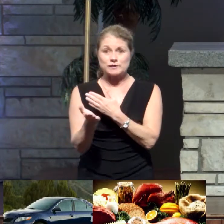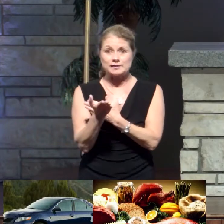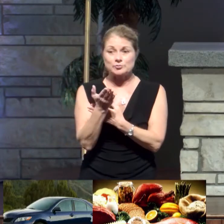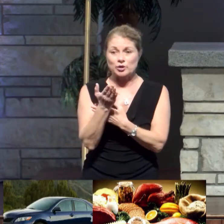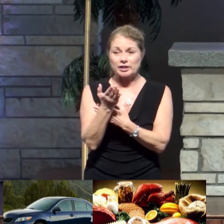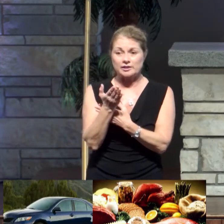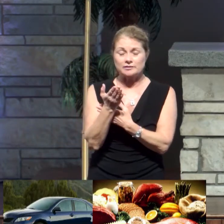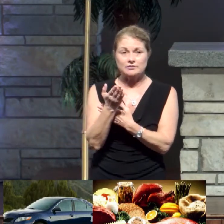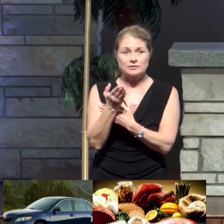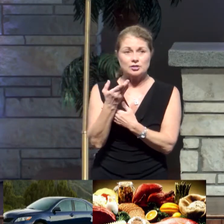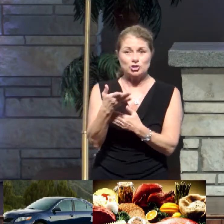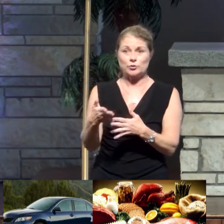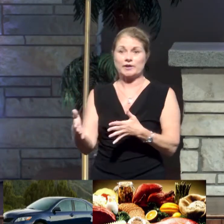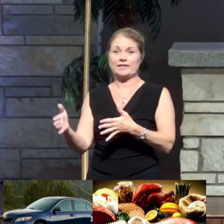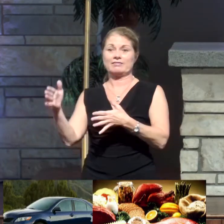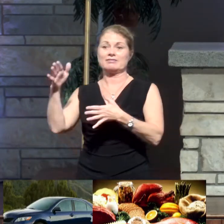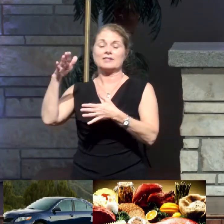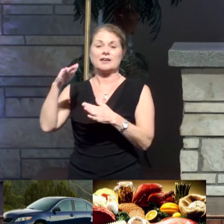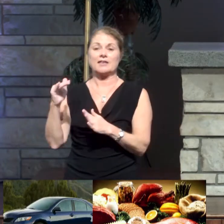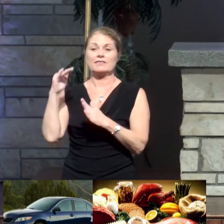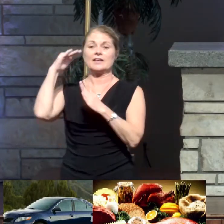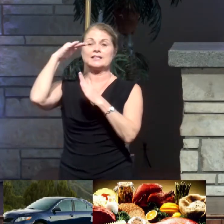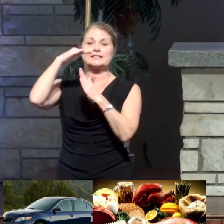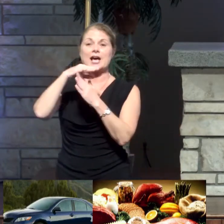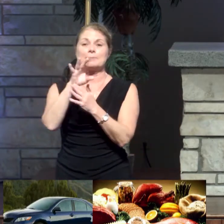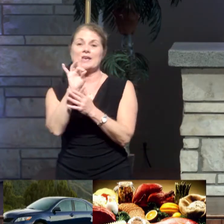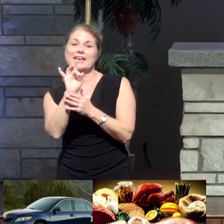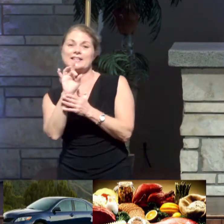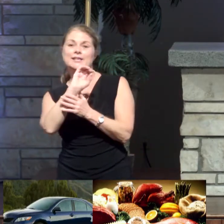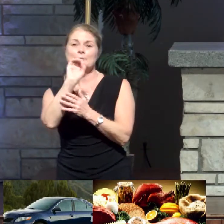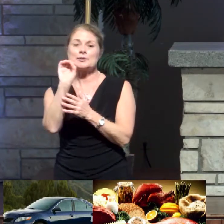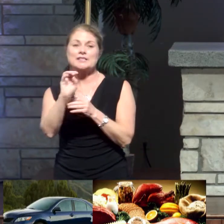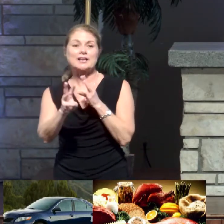you're in the top 18% of the world's population.